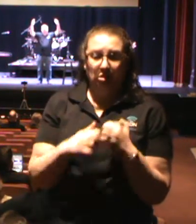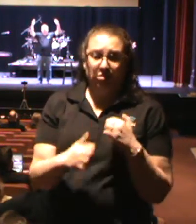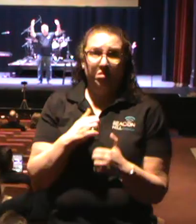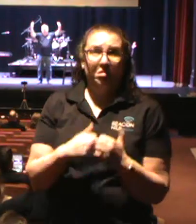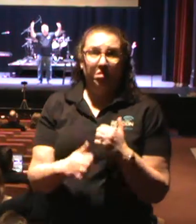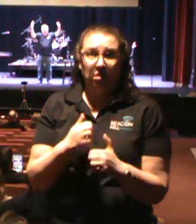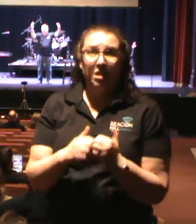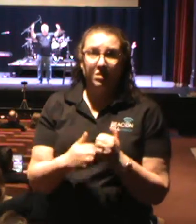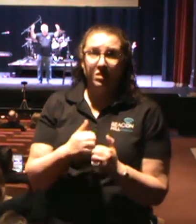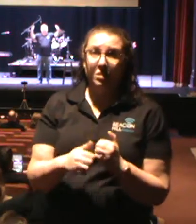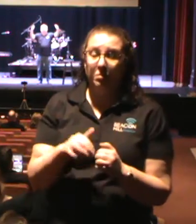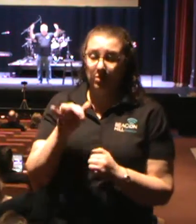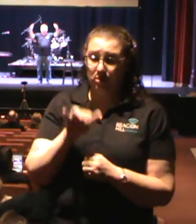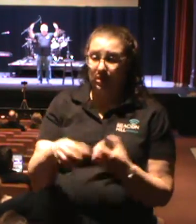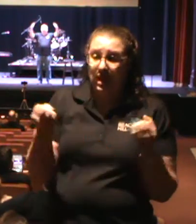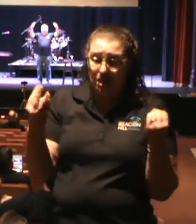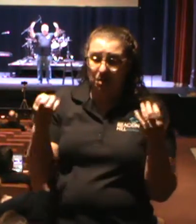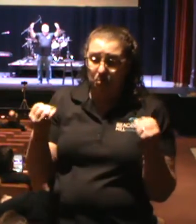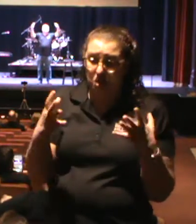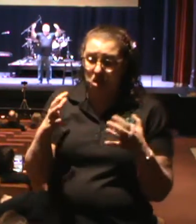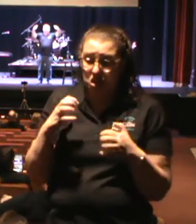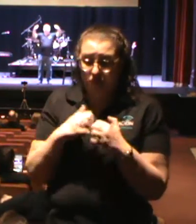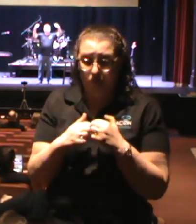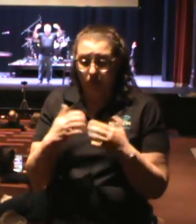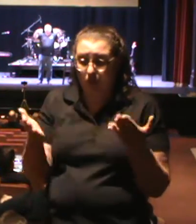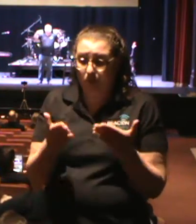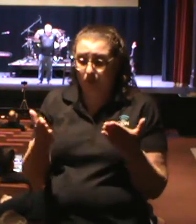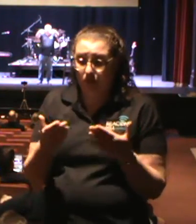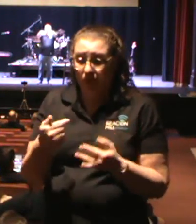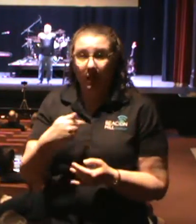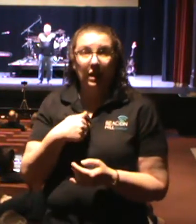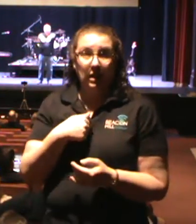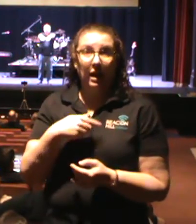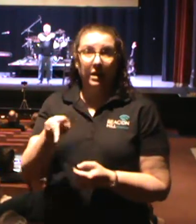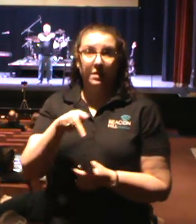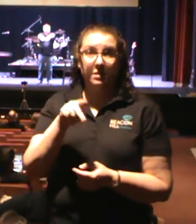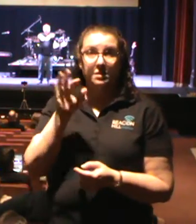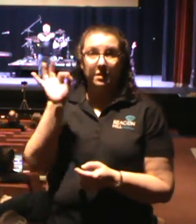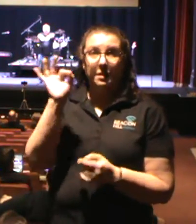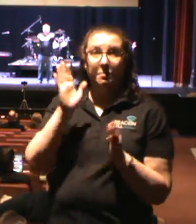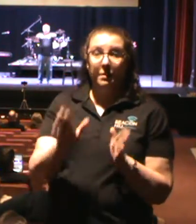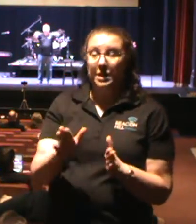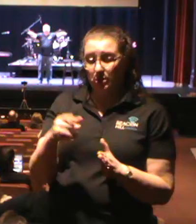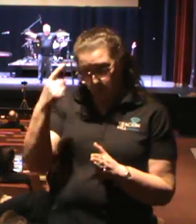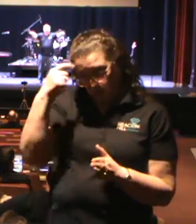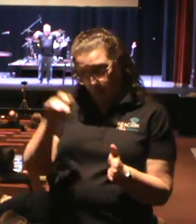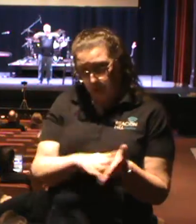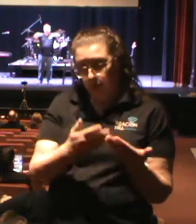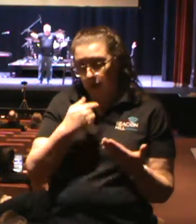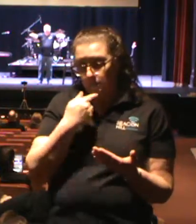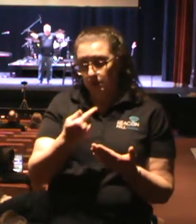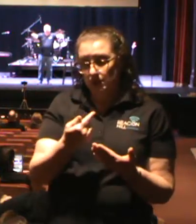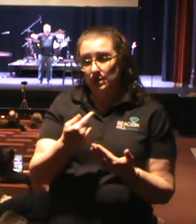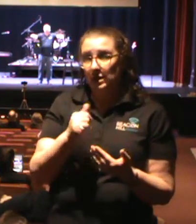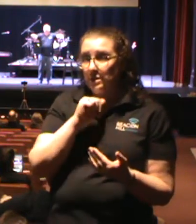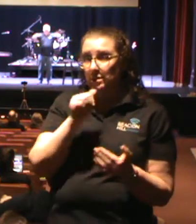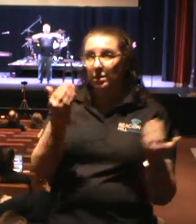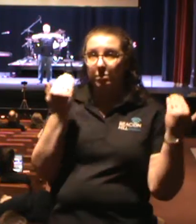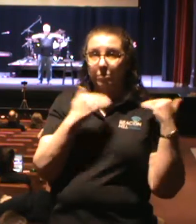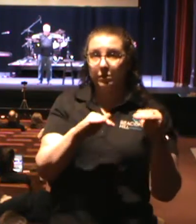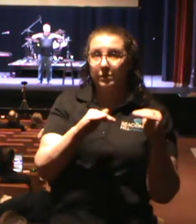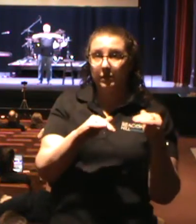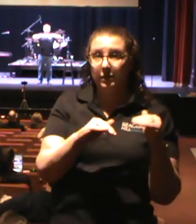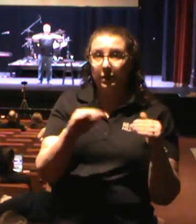that much of a problem here. And so while I certainly as a pastor, because the word says, cannot prohibit the use of alcohol,